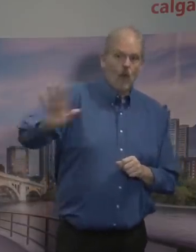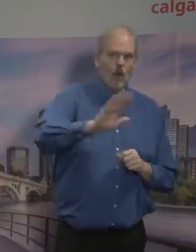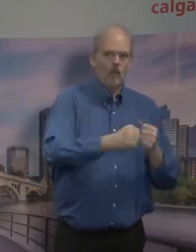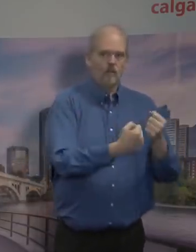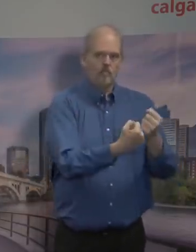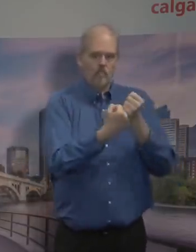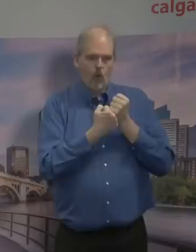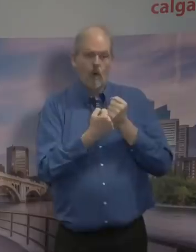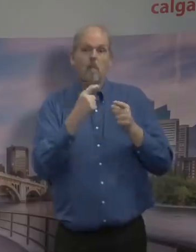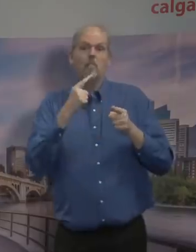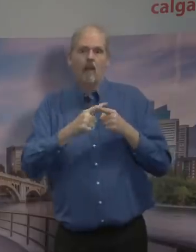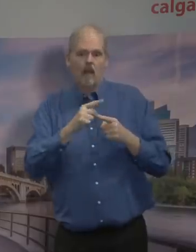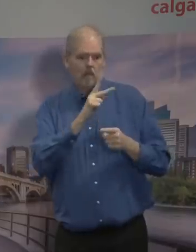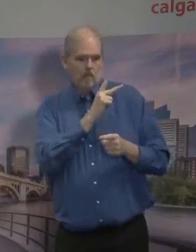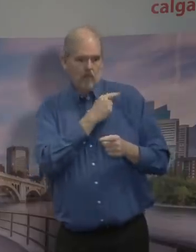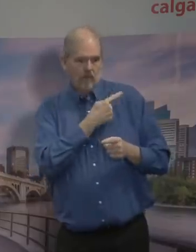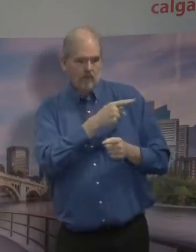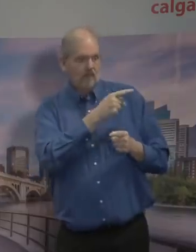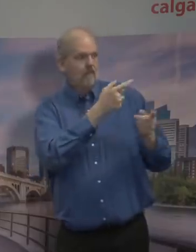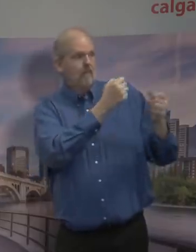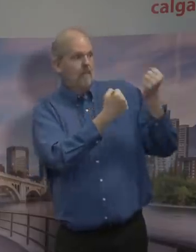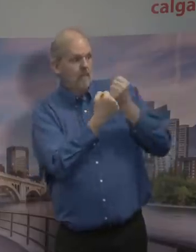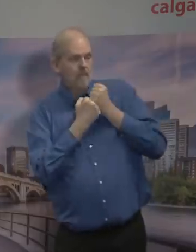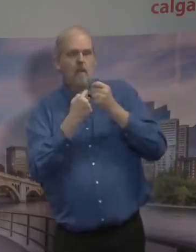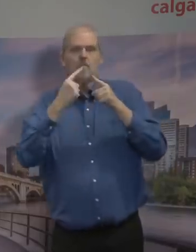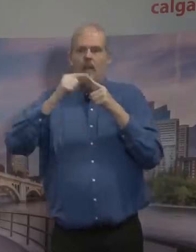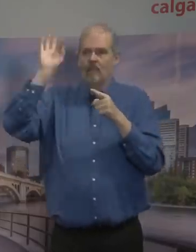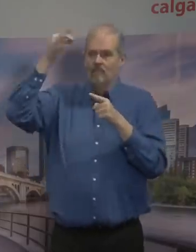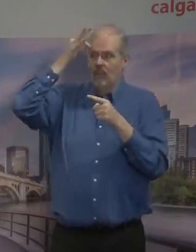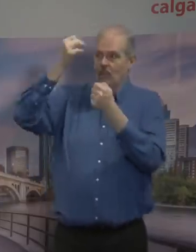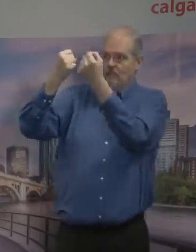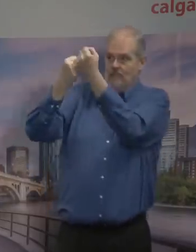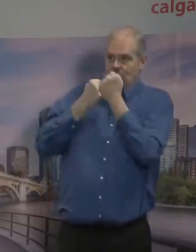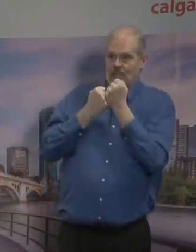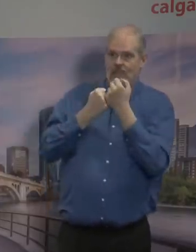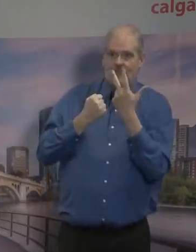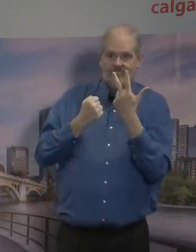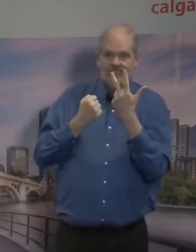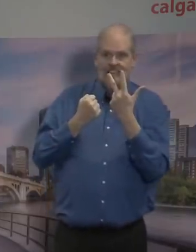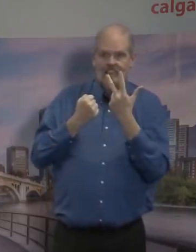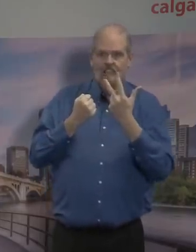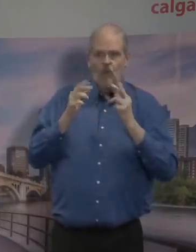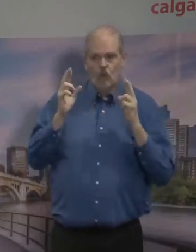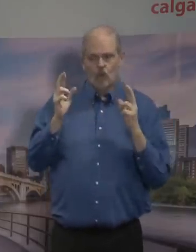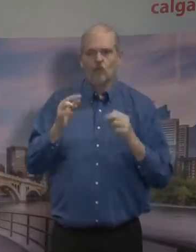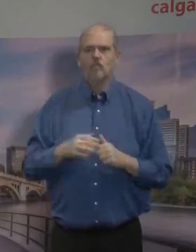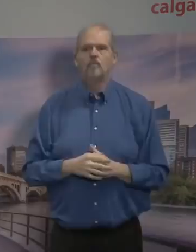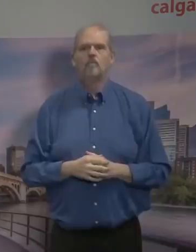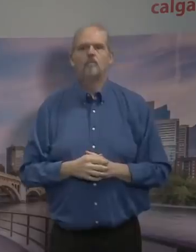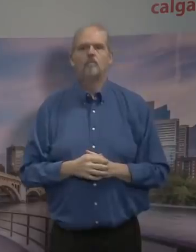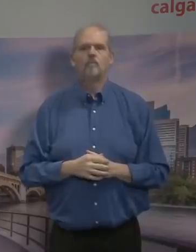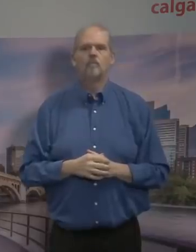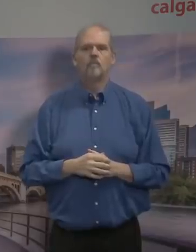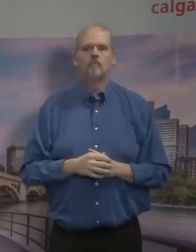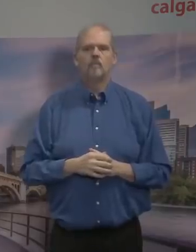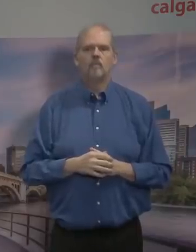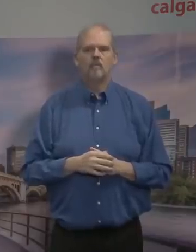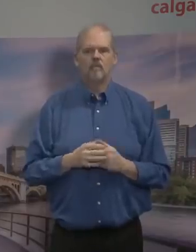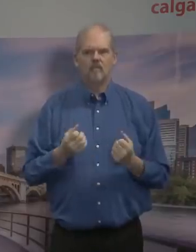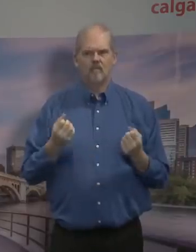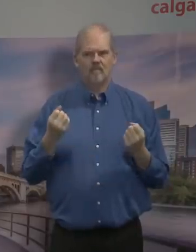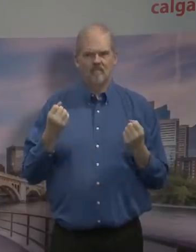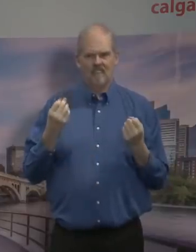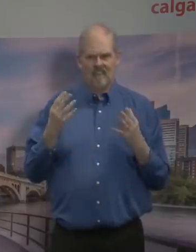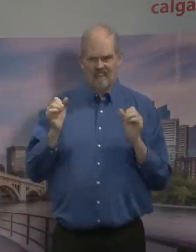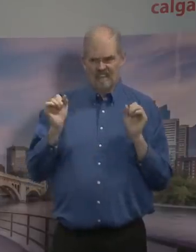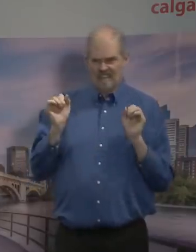You know, some folks say well, can you just cut costs to make up for that amount because you're not supposed to run a deficit at the end of the year. And I have to tell you this